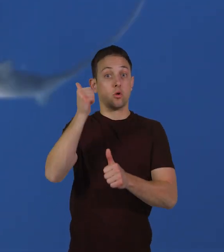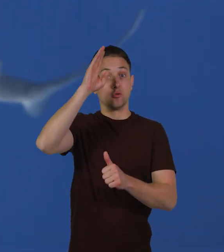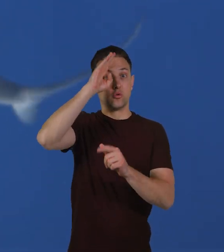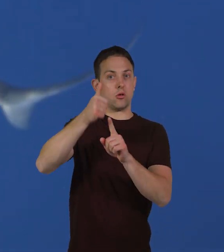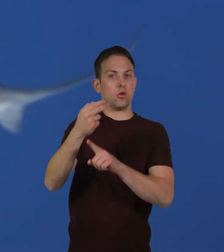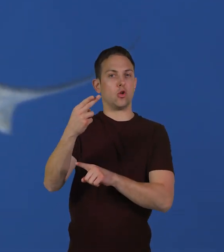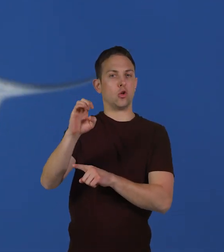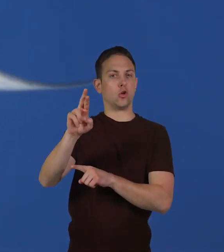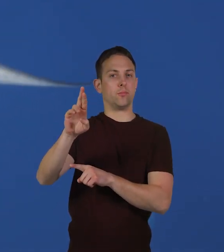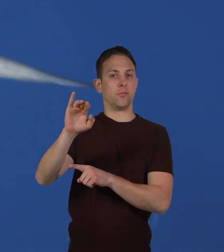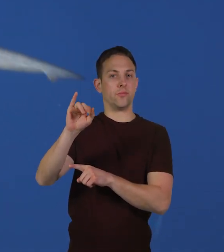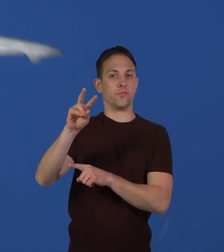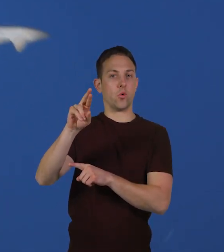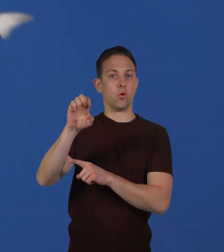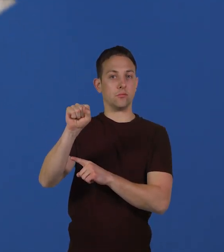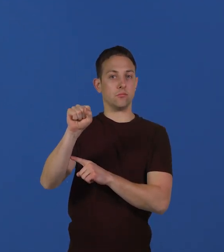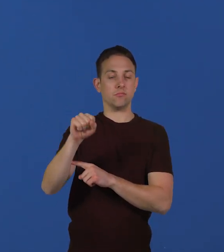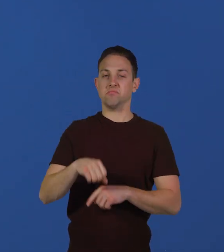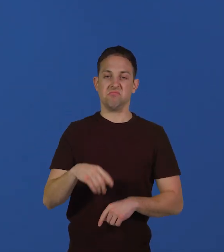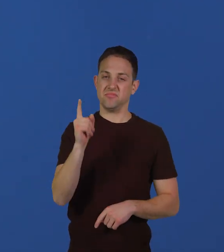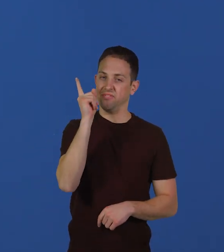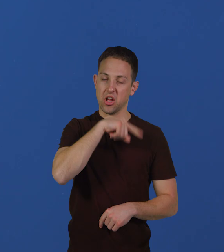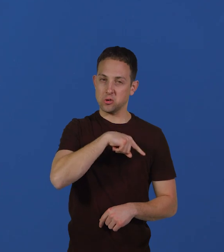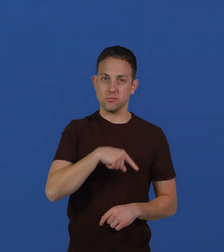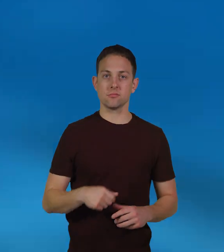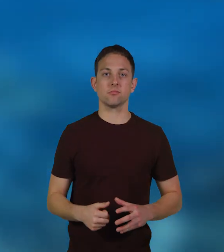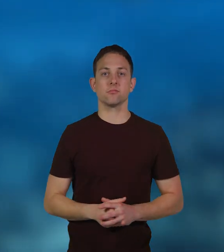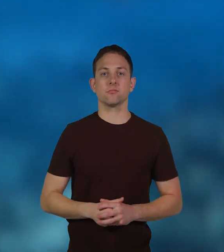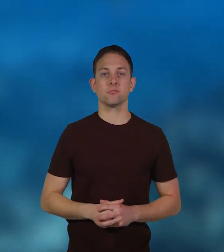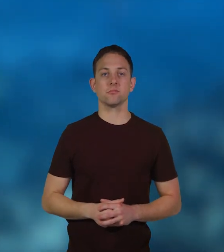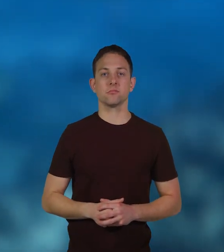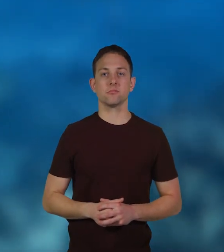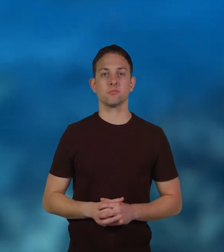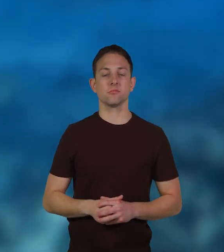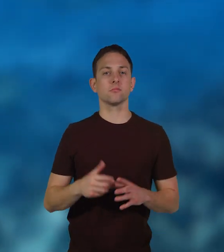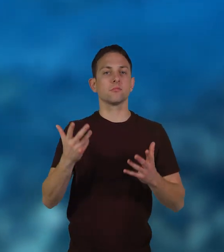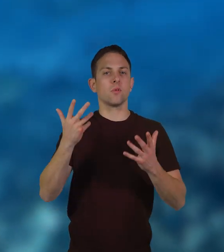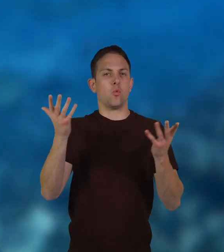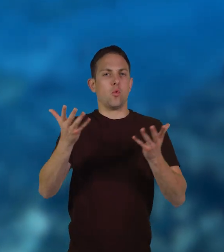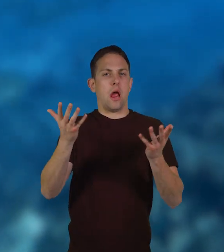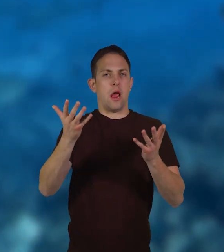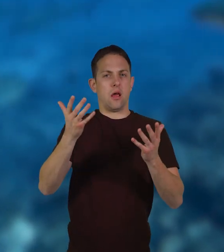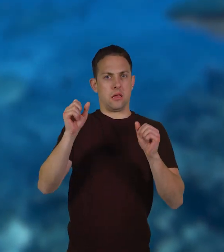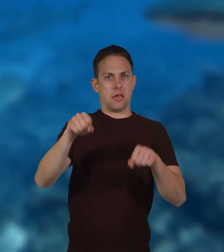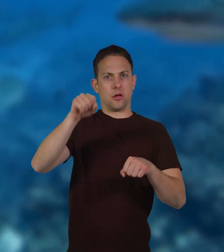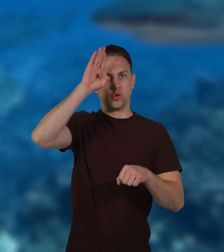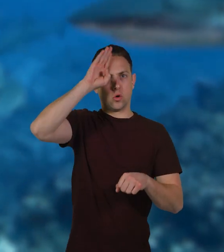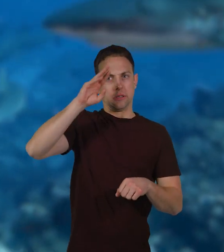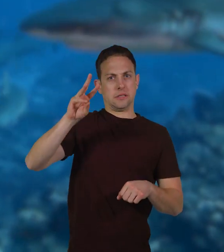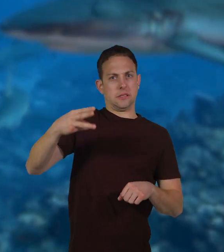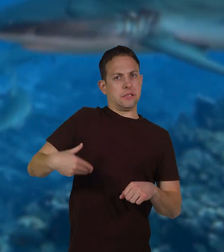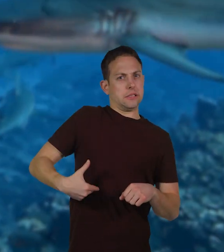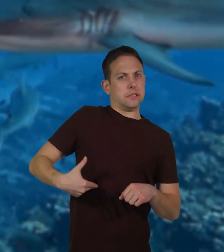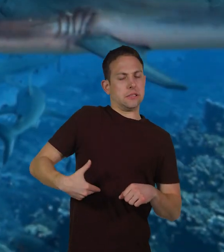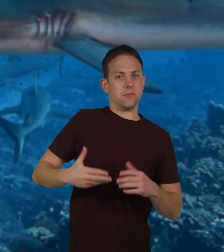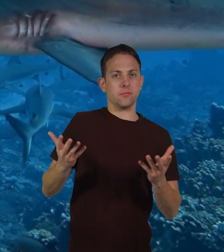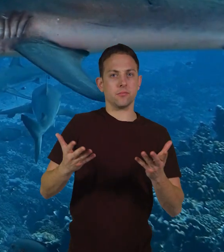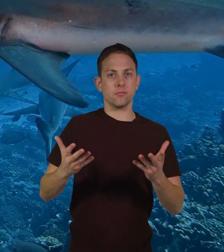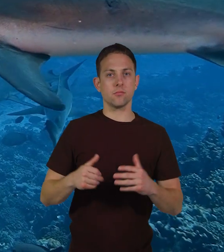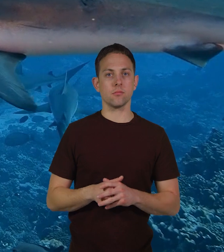herbivores. False What can a shark's sixth sense detect? It can